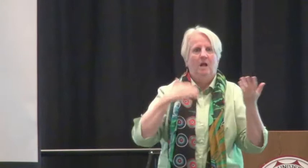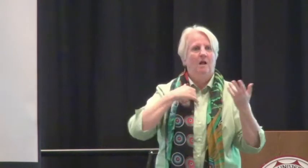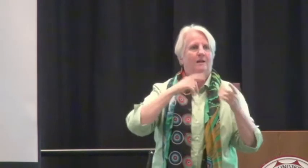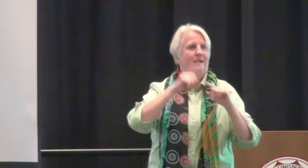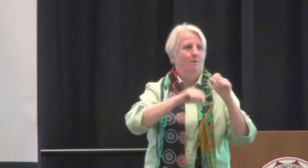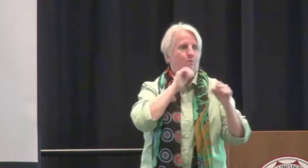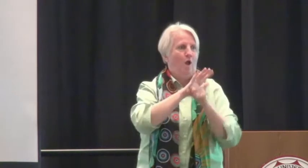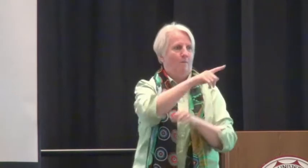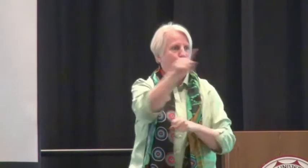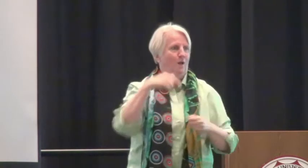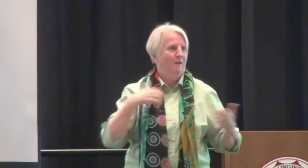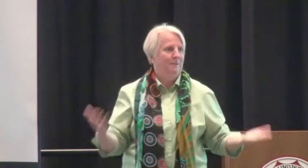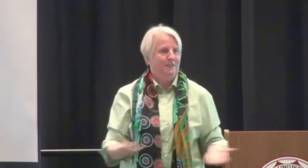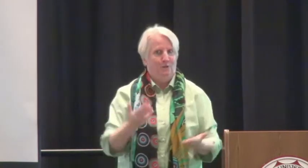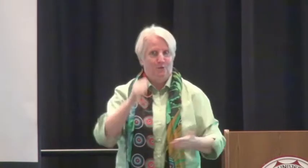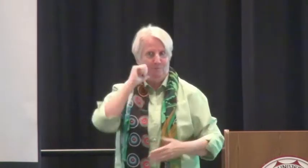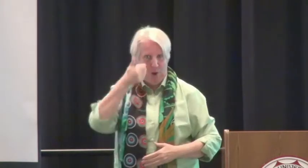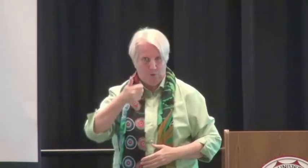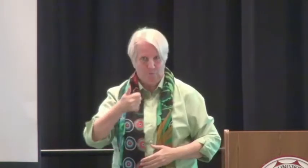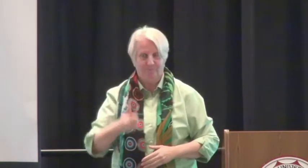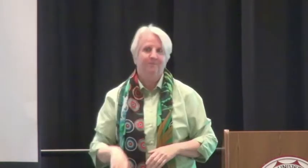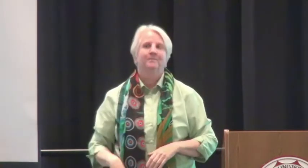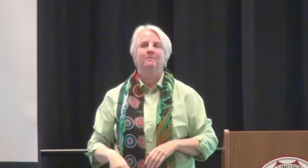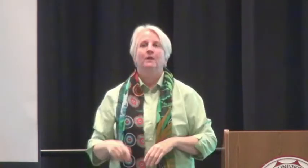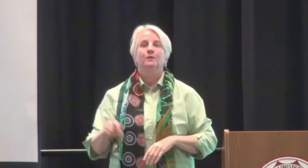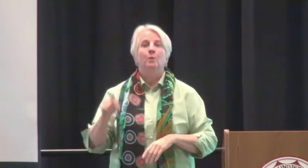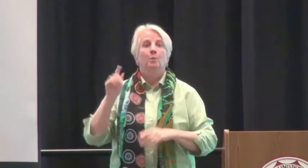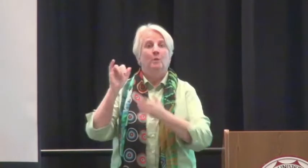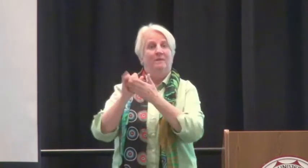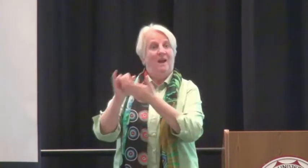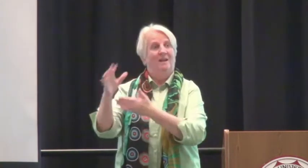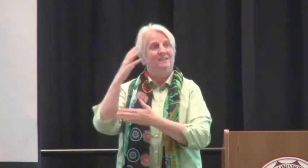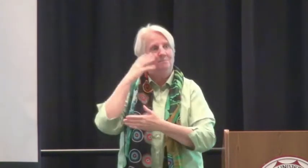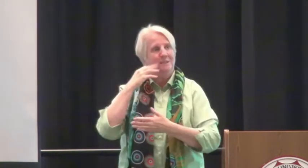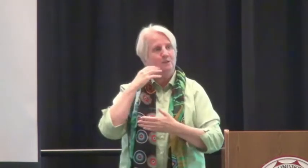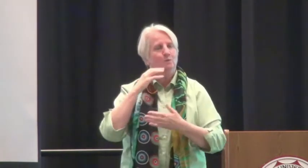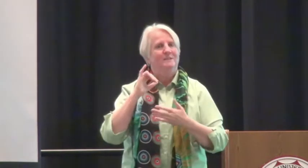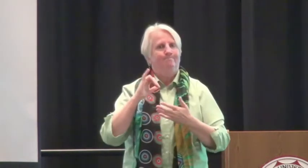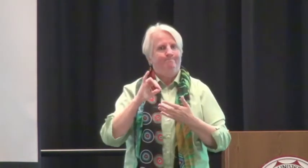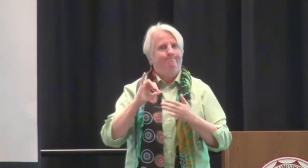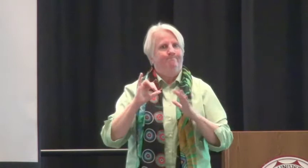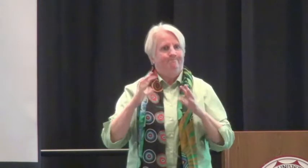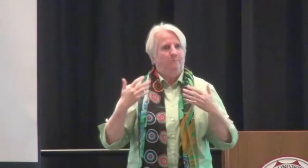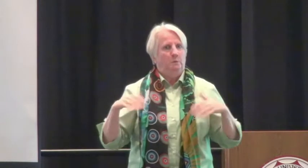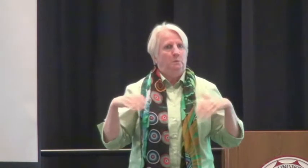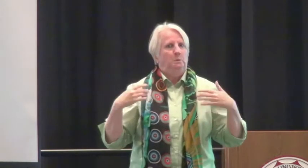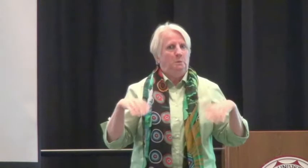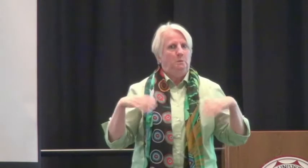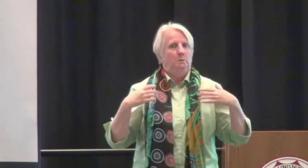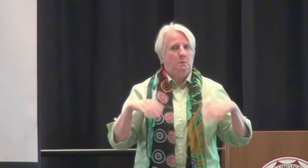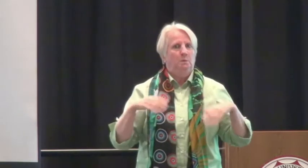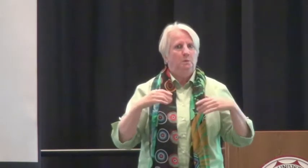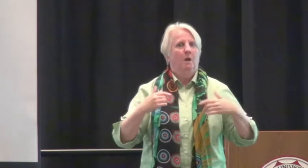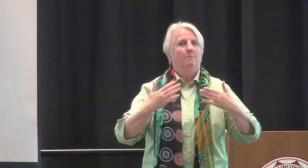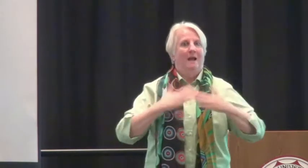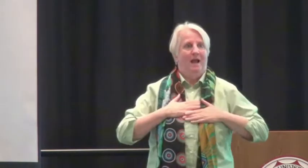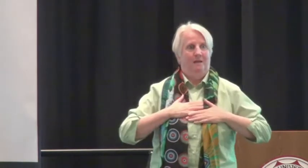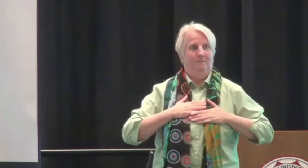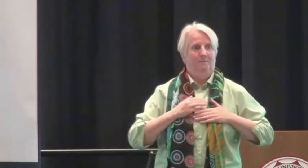I know that this was unexpected. And we can't all promise that we will be here tomorrow. And through this